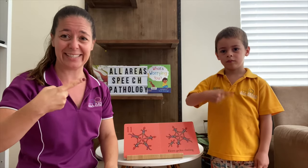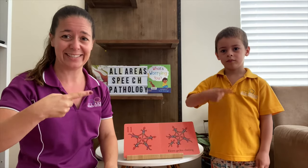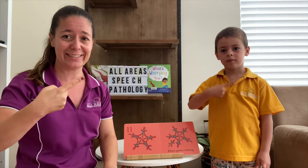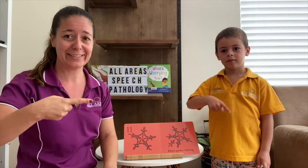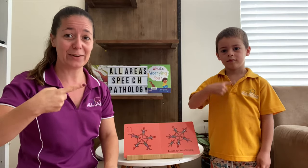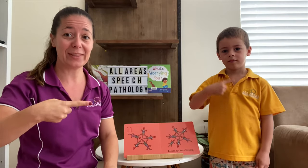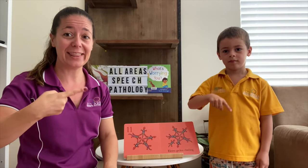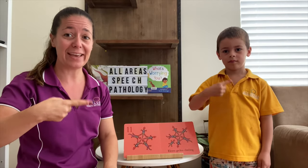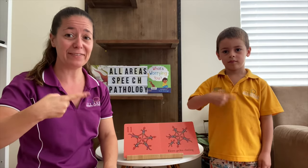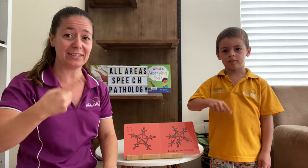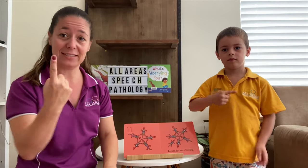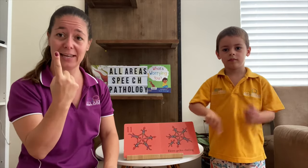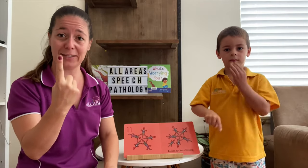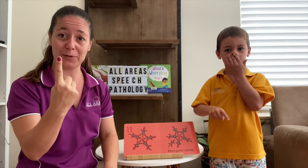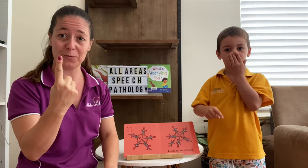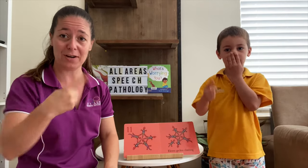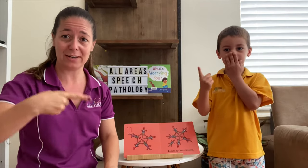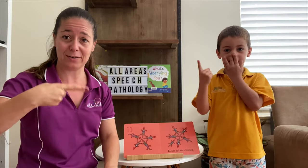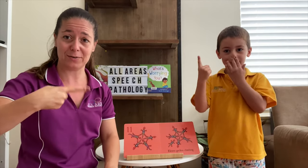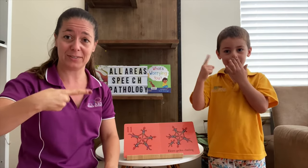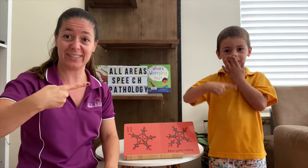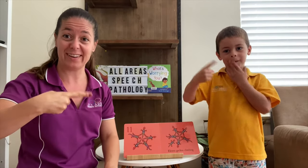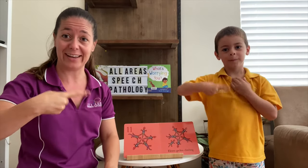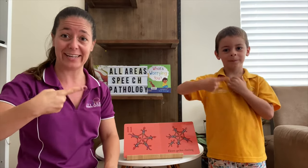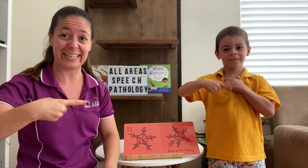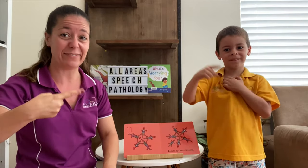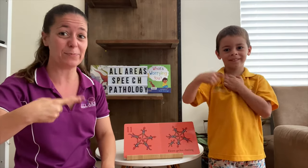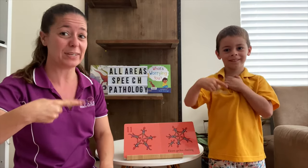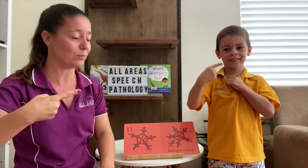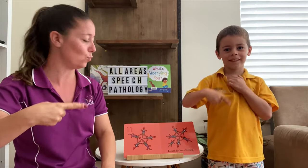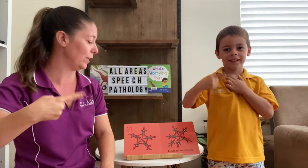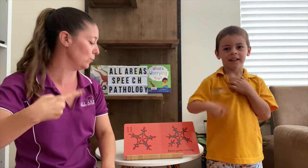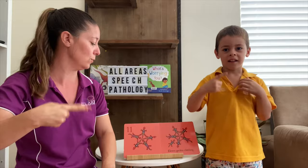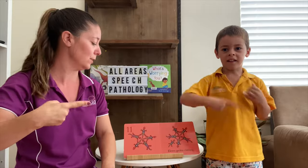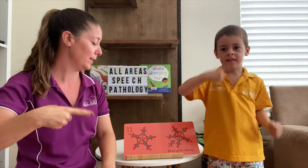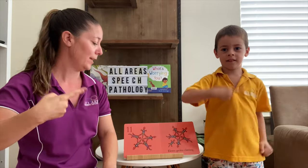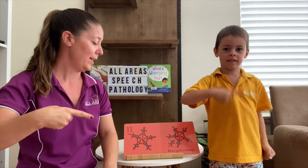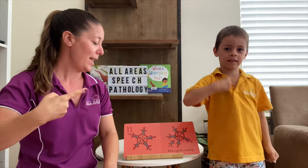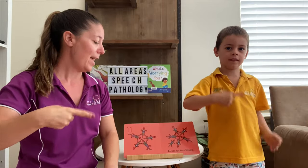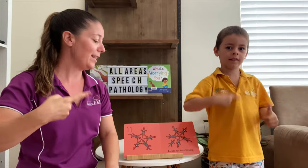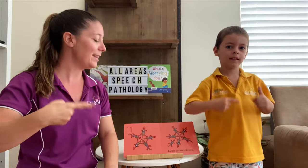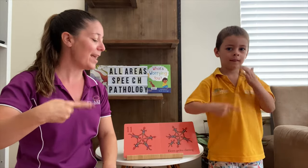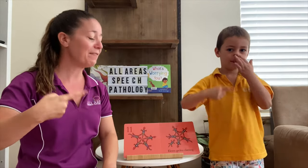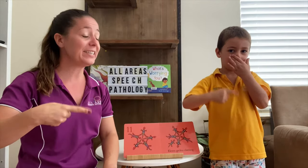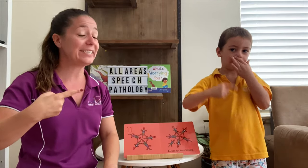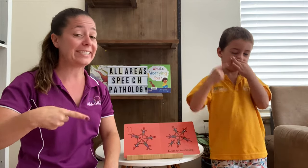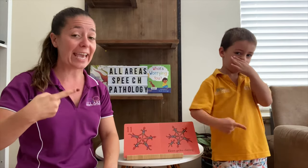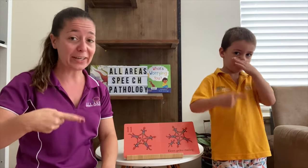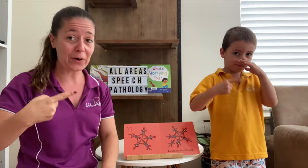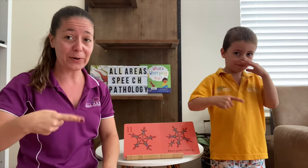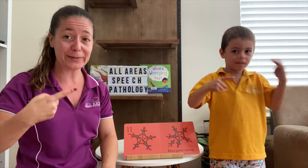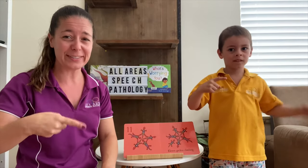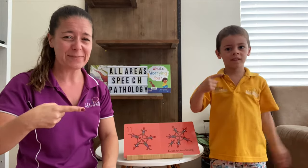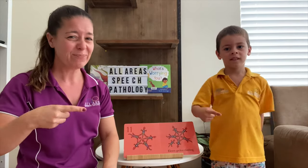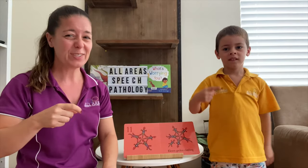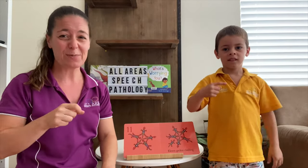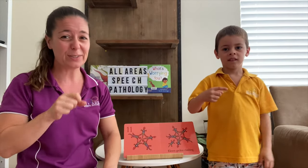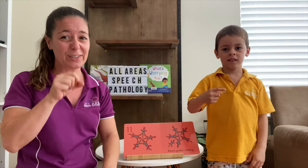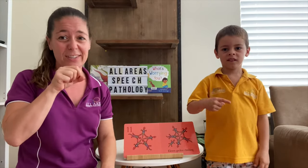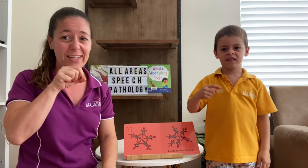so 11 is like your one on the side and give it a bit of a wiggle 11 geckos so we'll do the sign